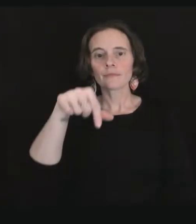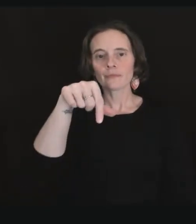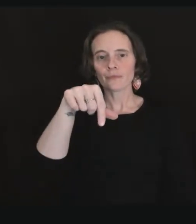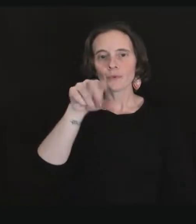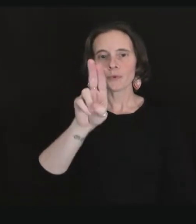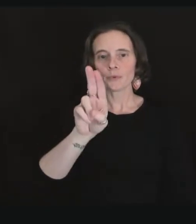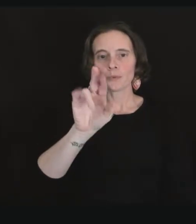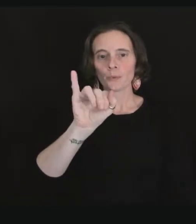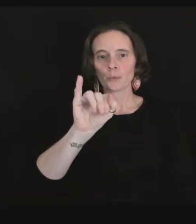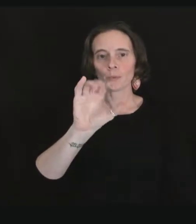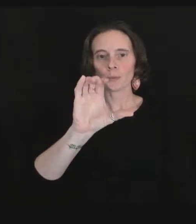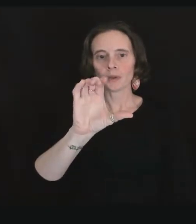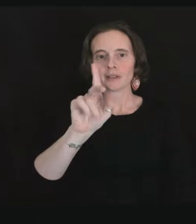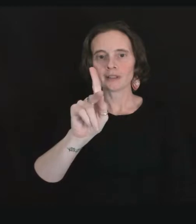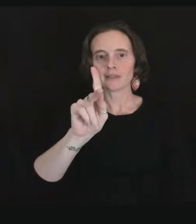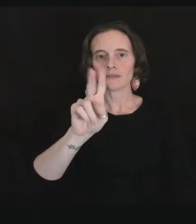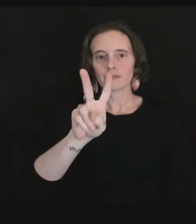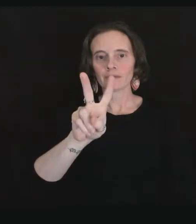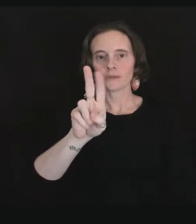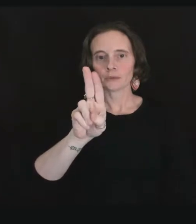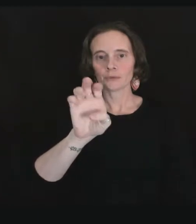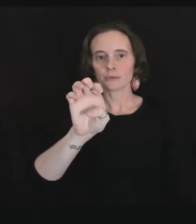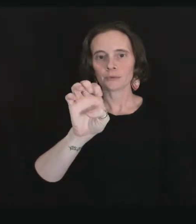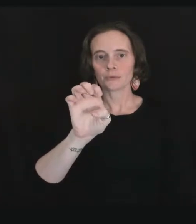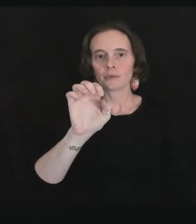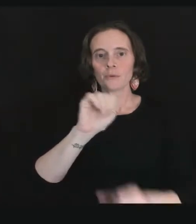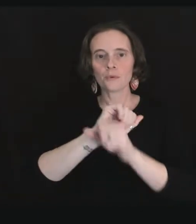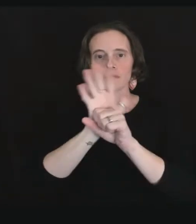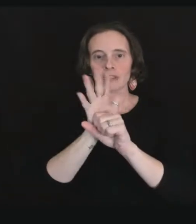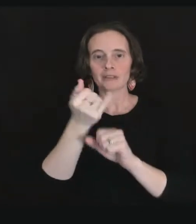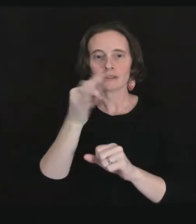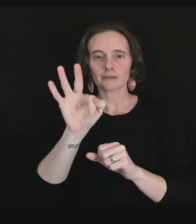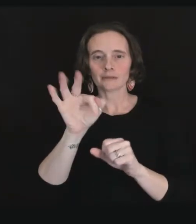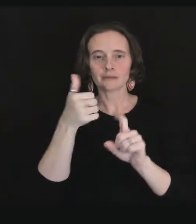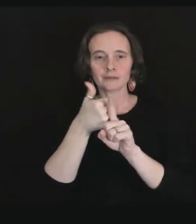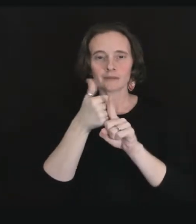How to use the Quick View COVID-19 Self Test